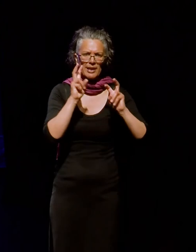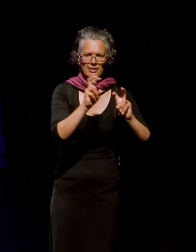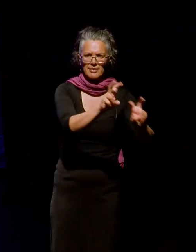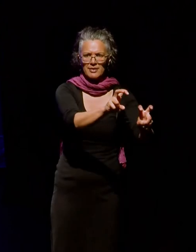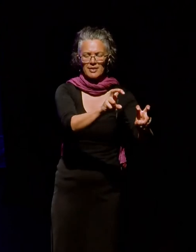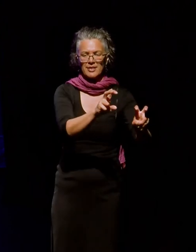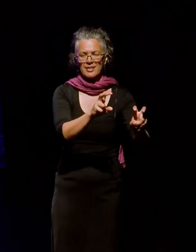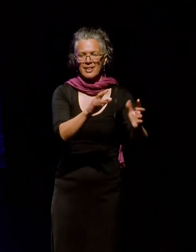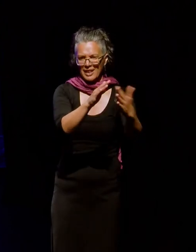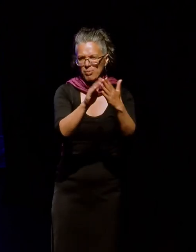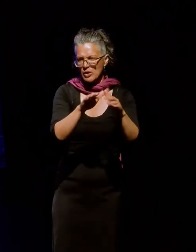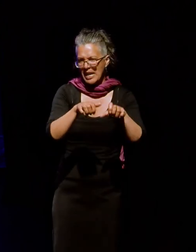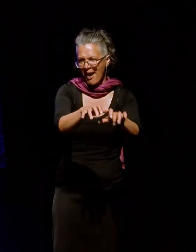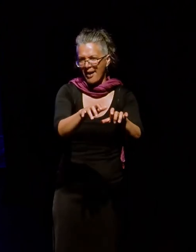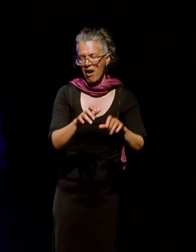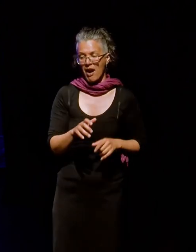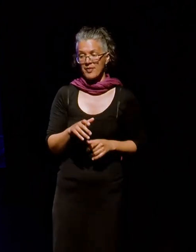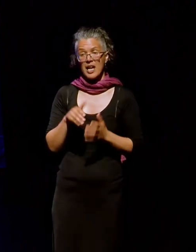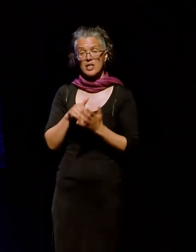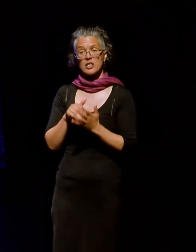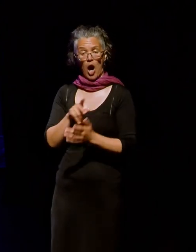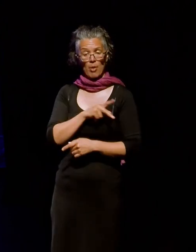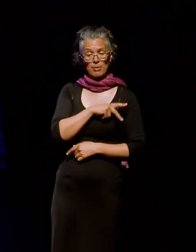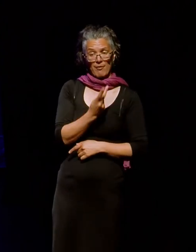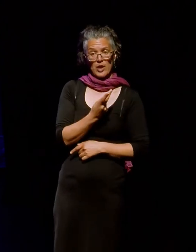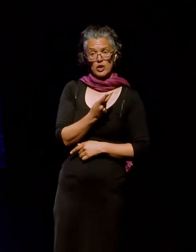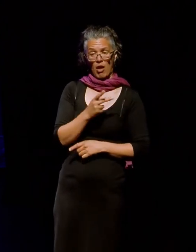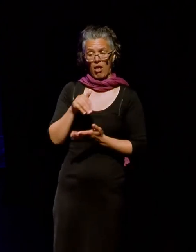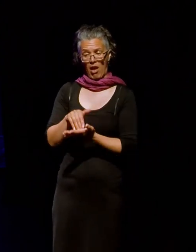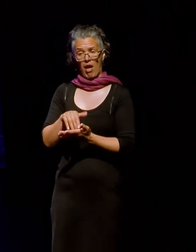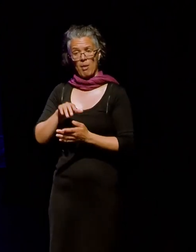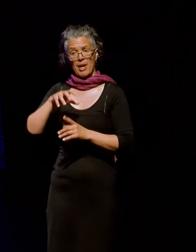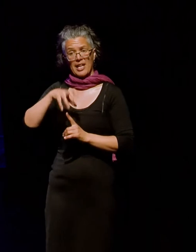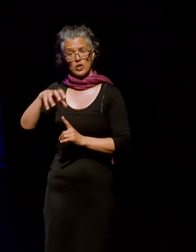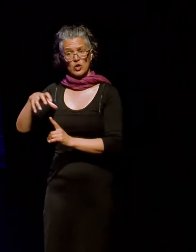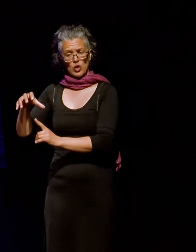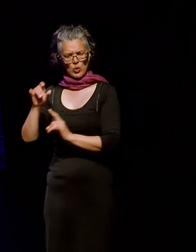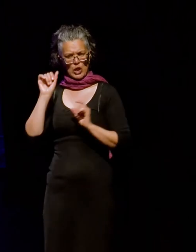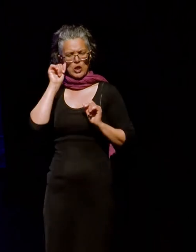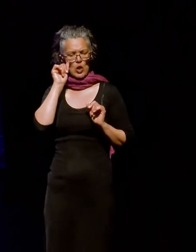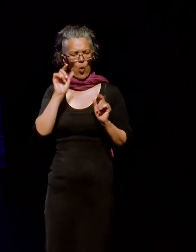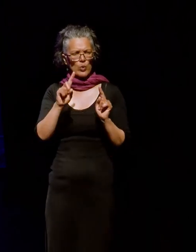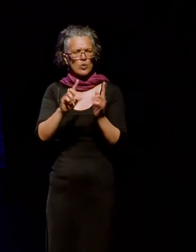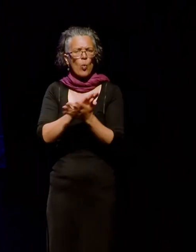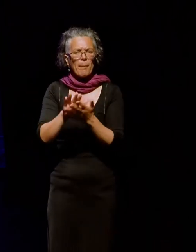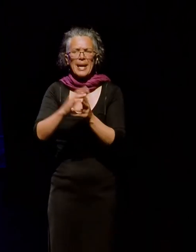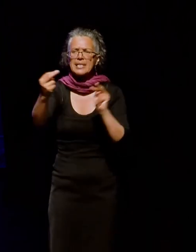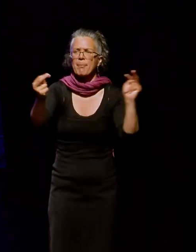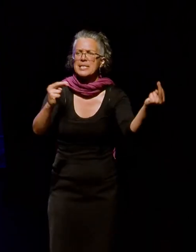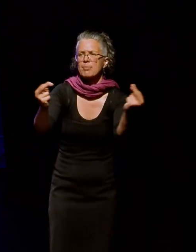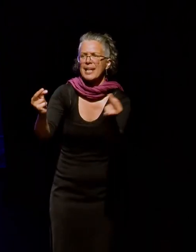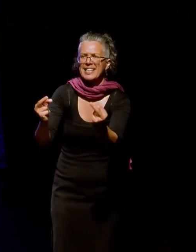archives. The goal is to help professionals and institutions to understand what it means to document society from multiple perspectives.